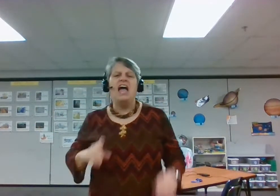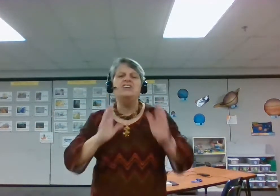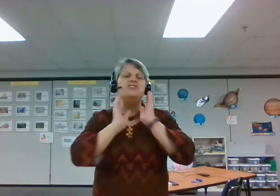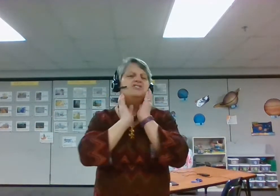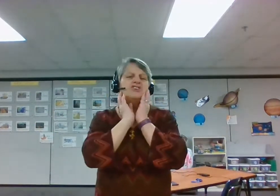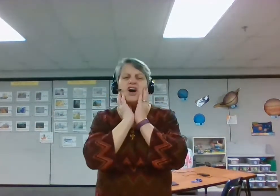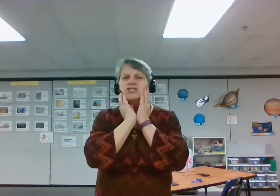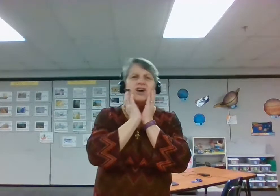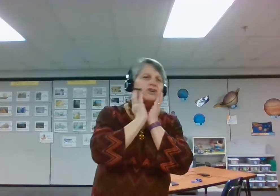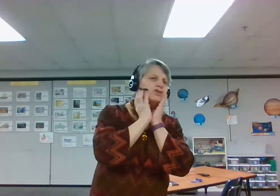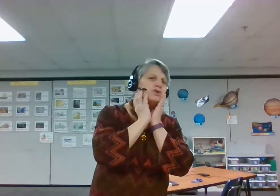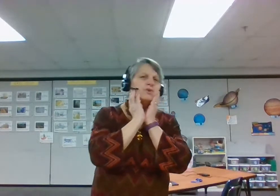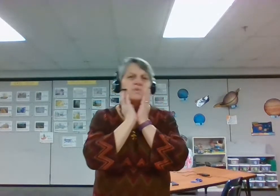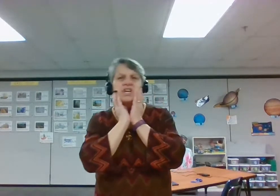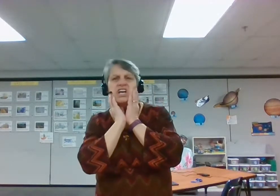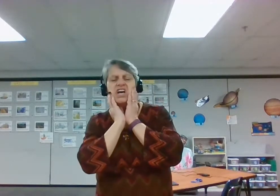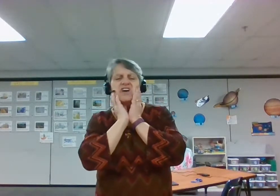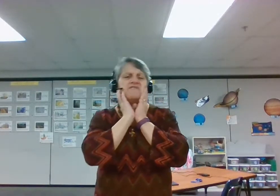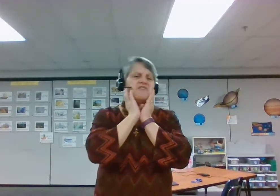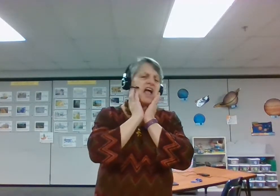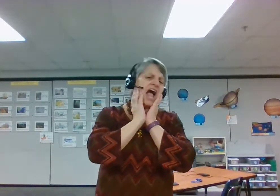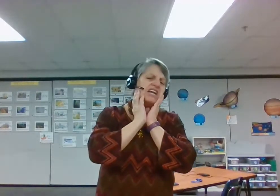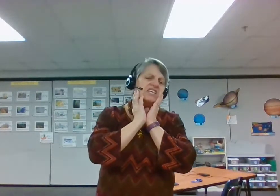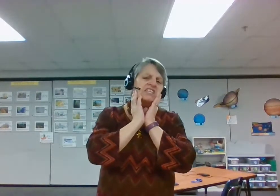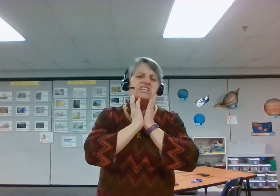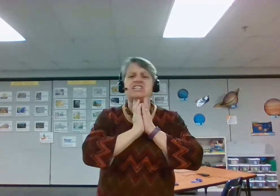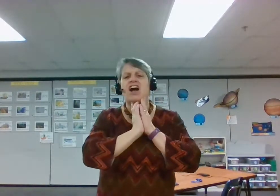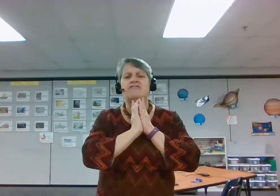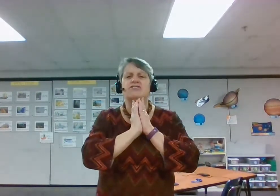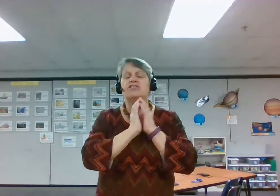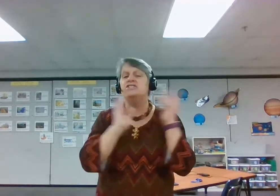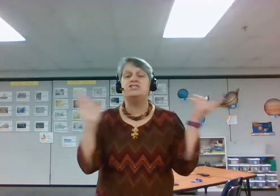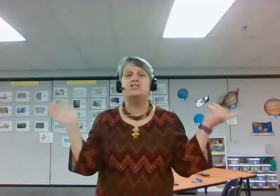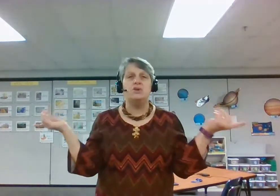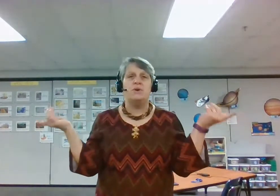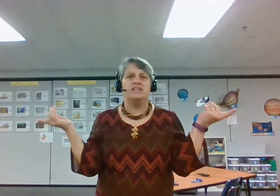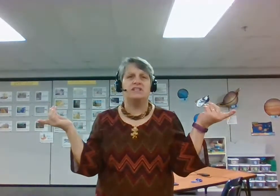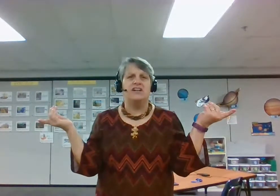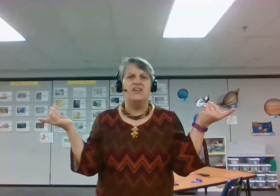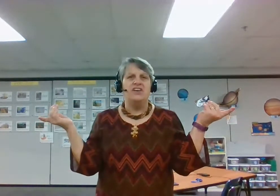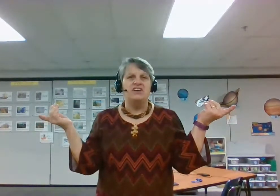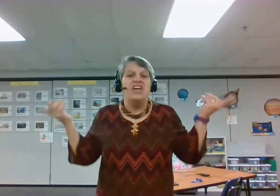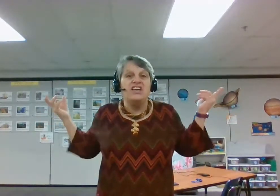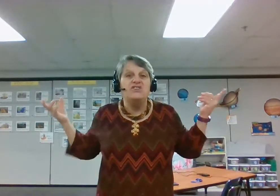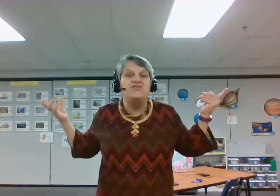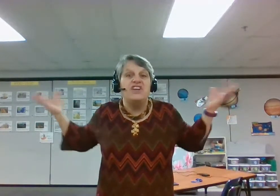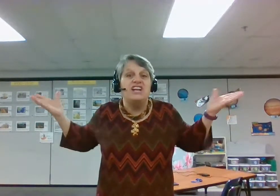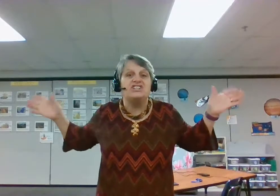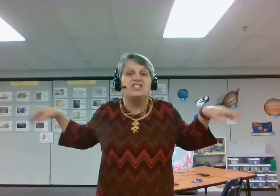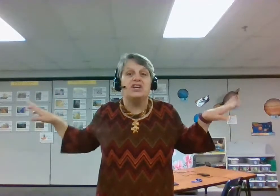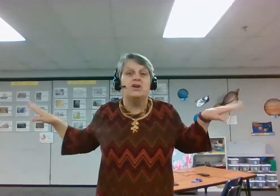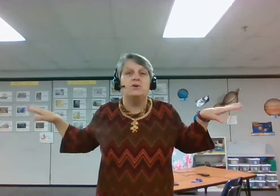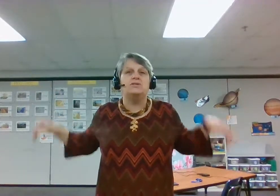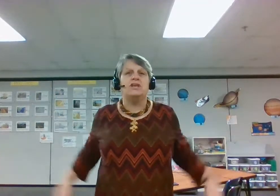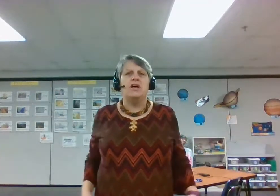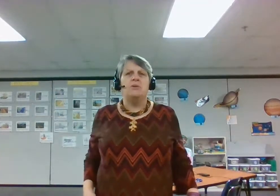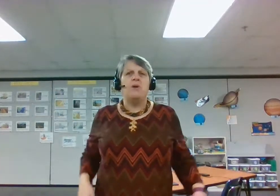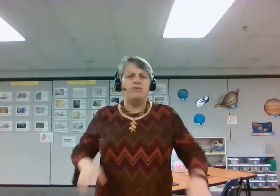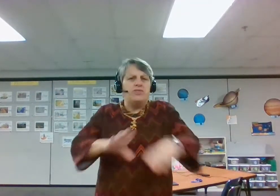and your jaws are too weak for anything tougher than suet. Yet you finished the goose, both